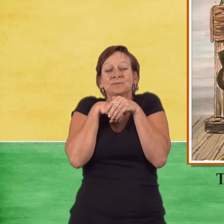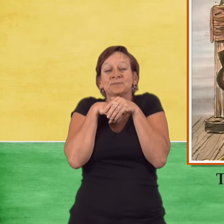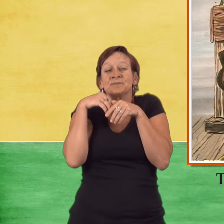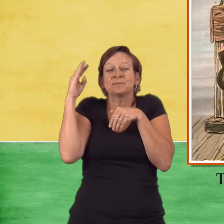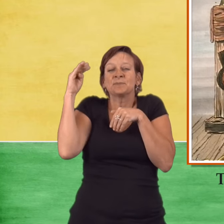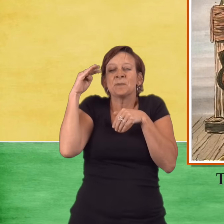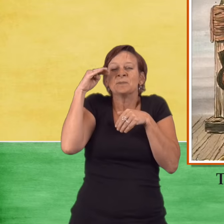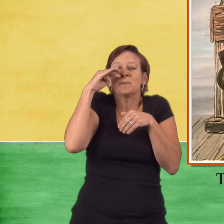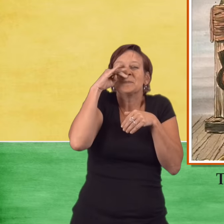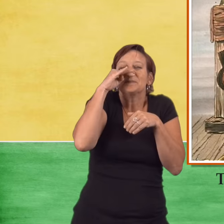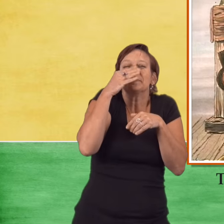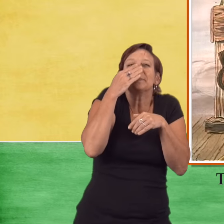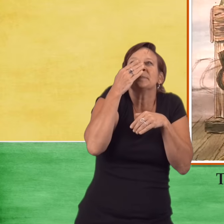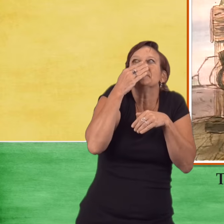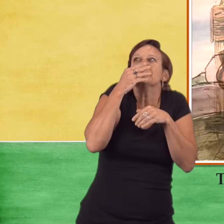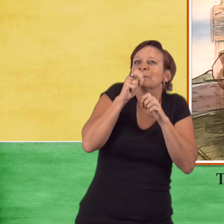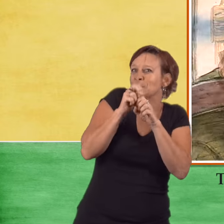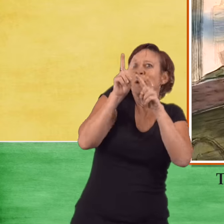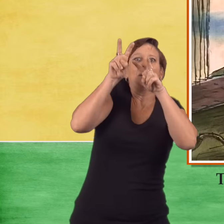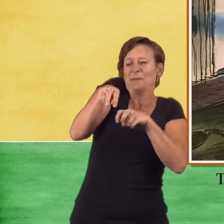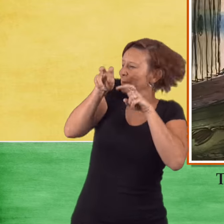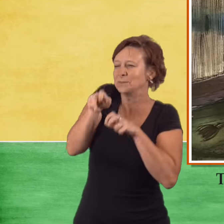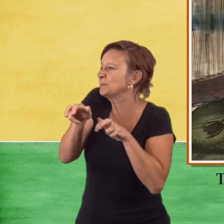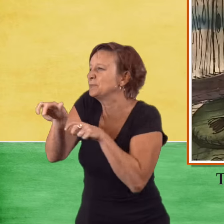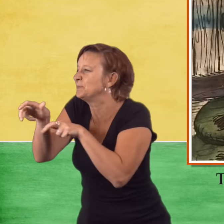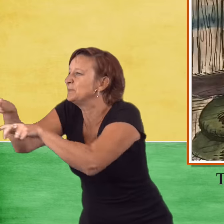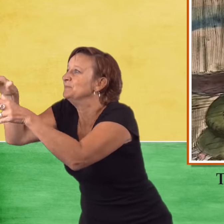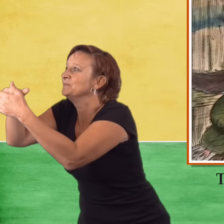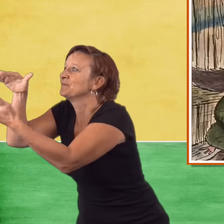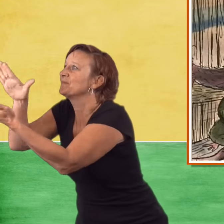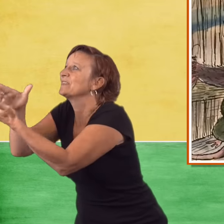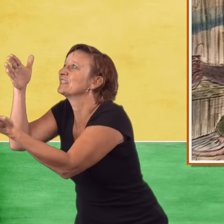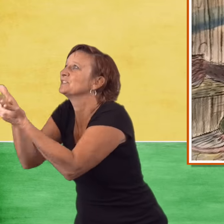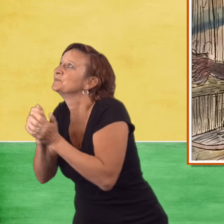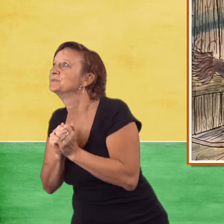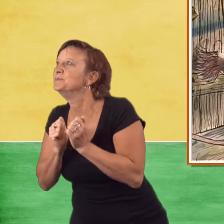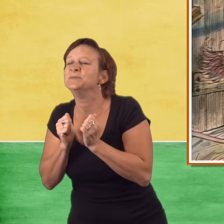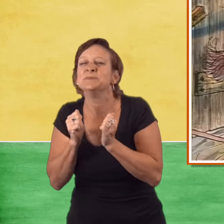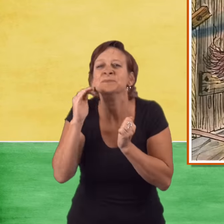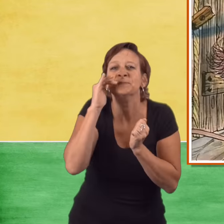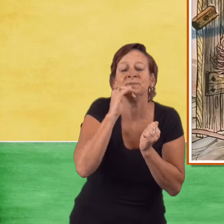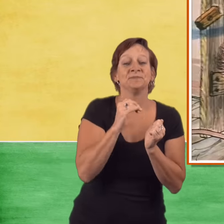The mouse jumped down from his warm chair and scampered into the kitchen.